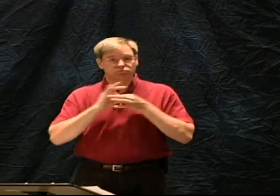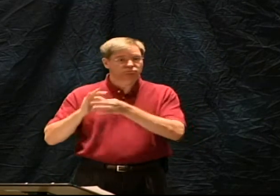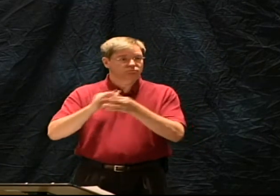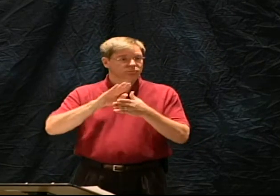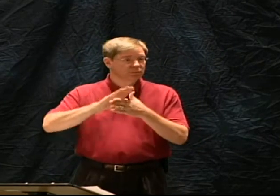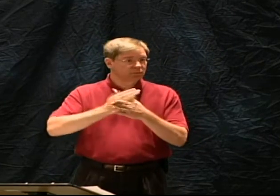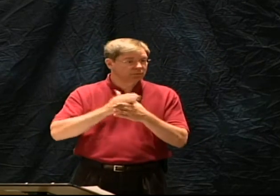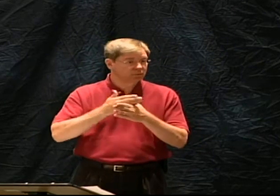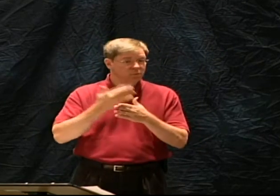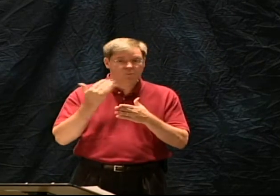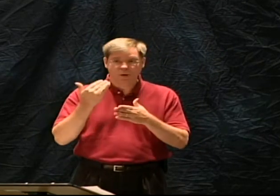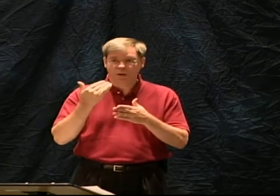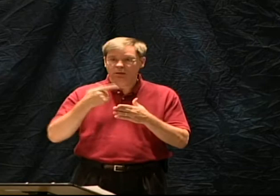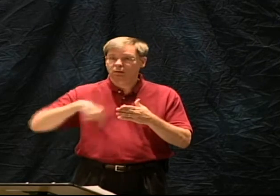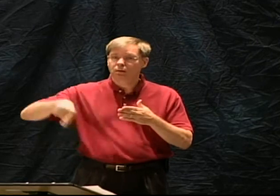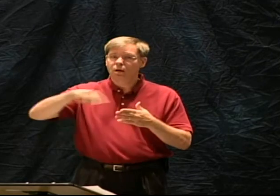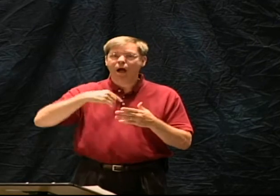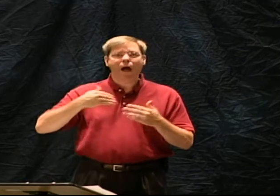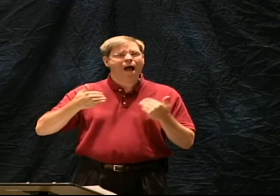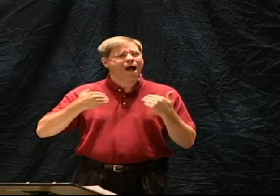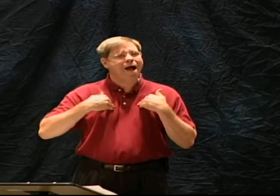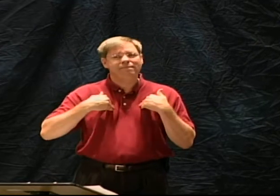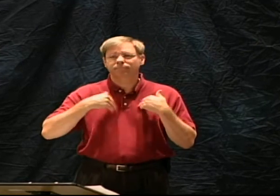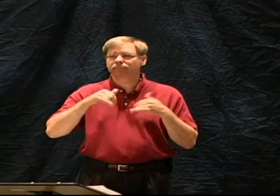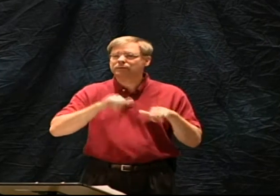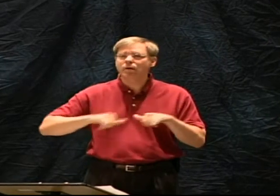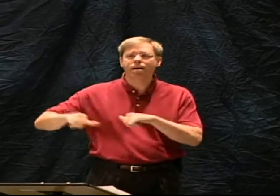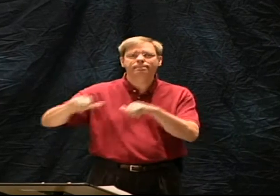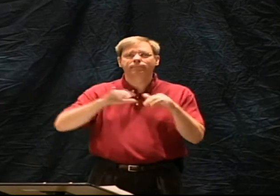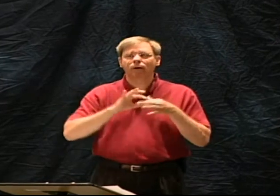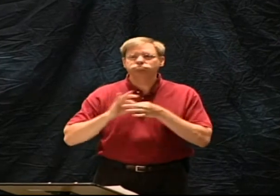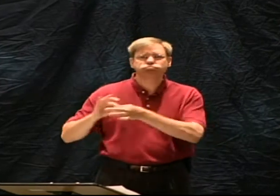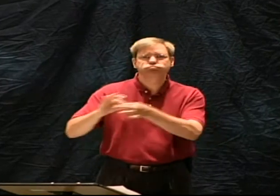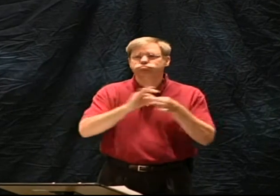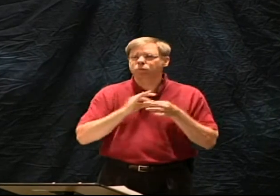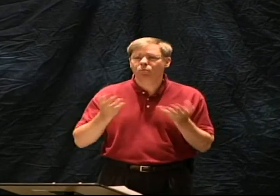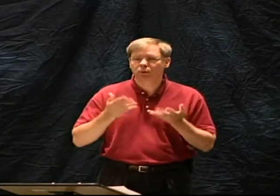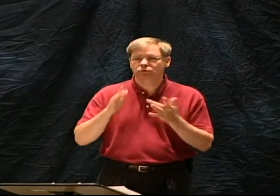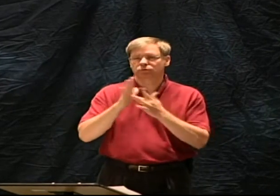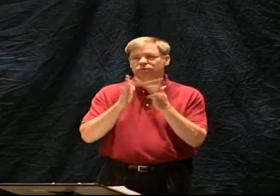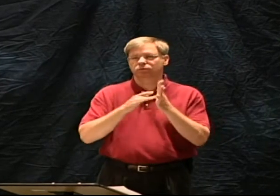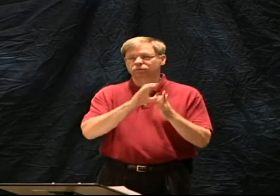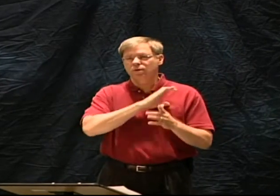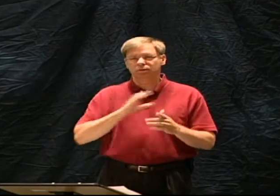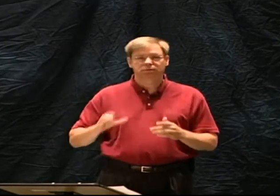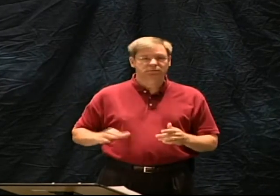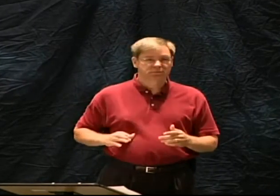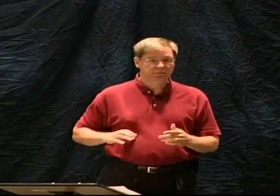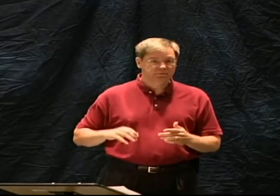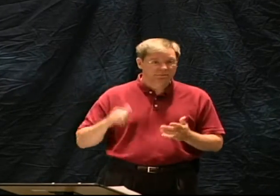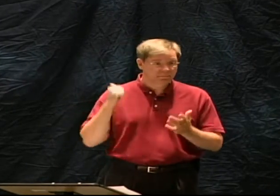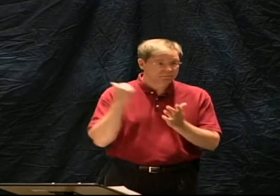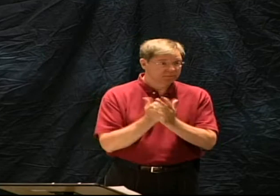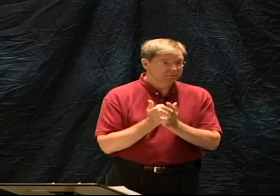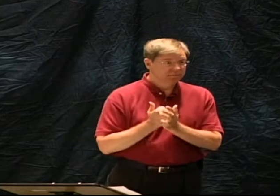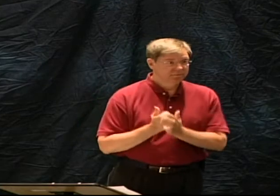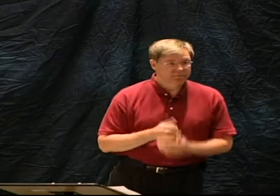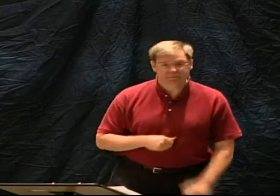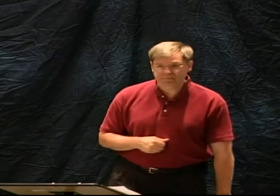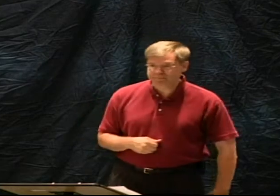And this is actually, I wanted to show you the sign we use for fellowship as opposed to the standard one, because fellowship has to do